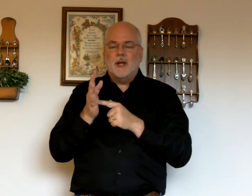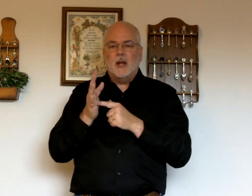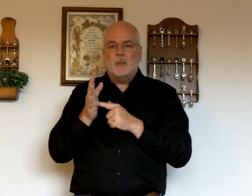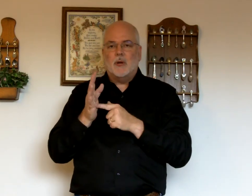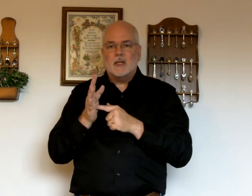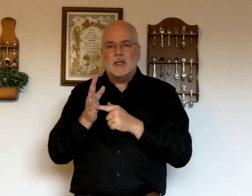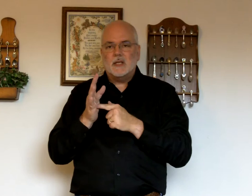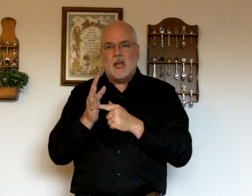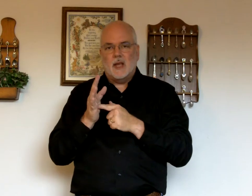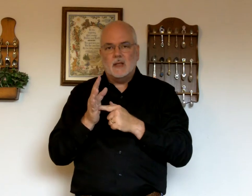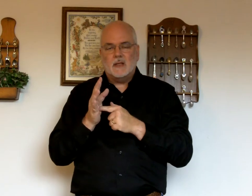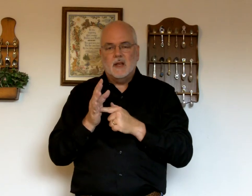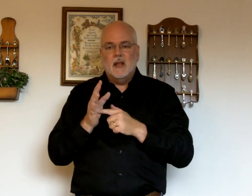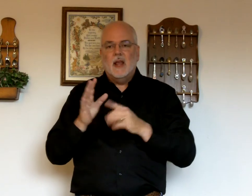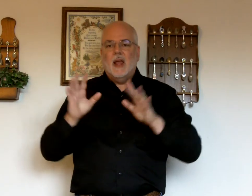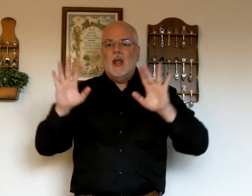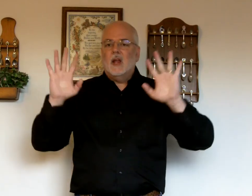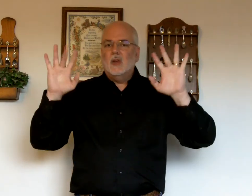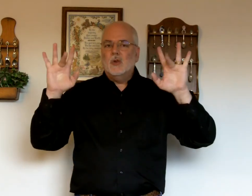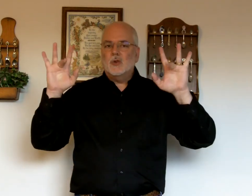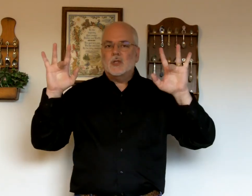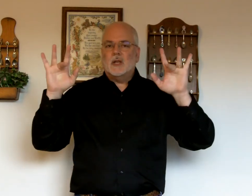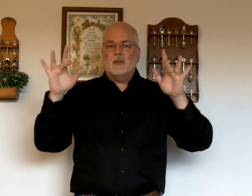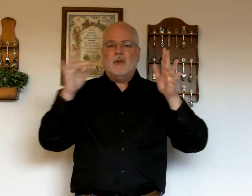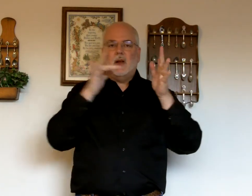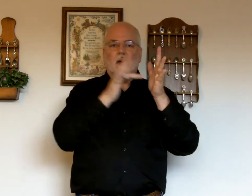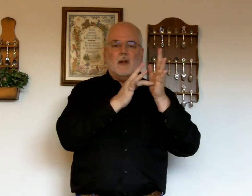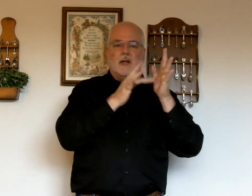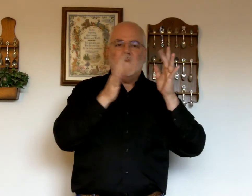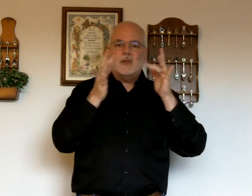nail prints in his hands. Use your center finger to touch.